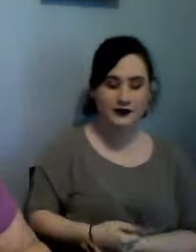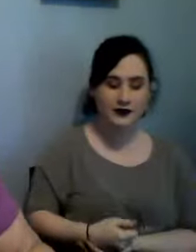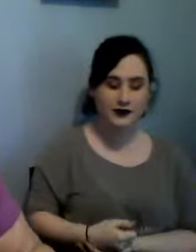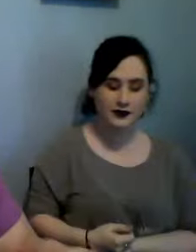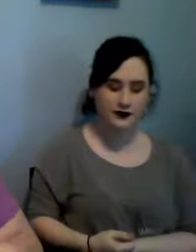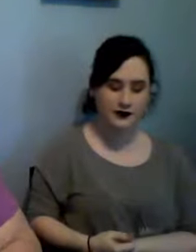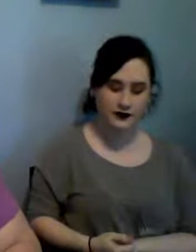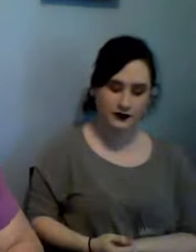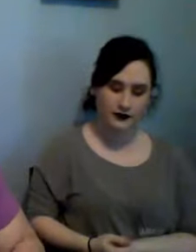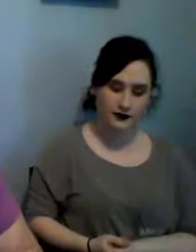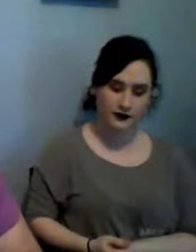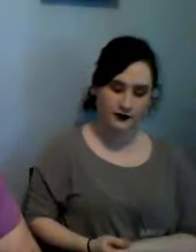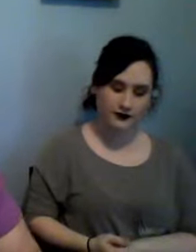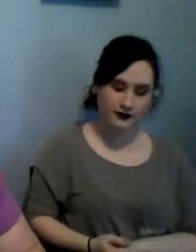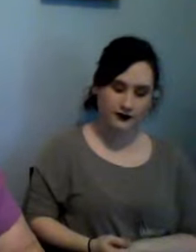and then